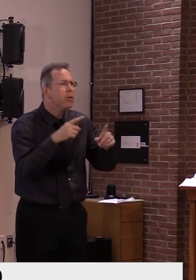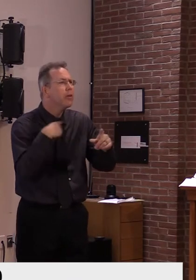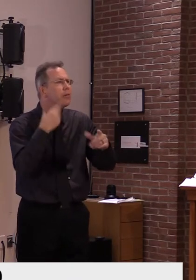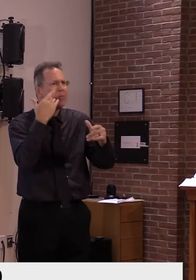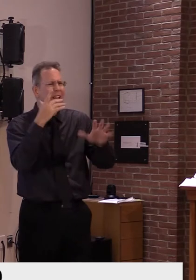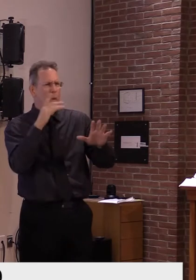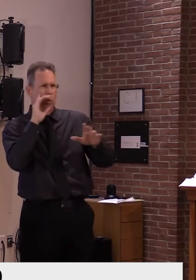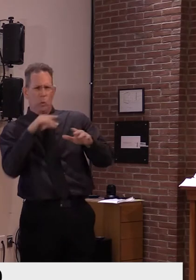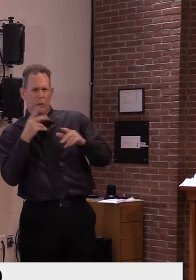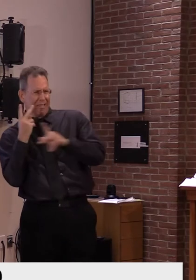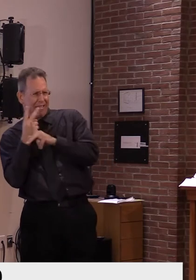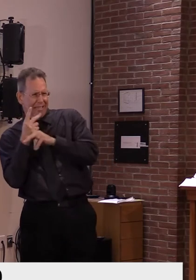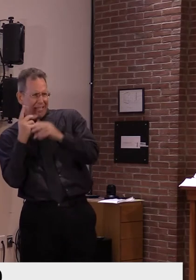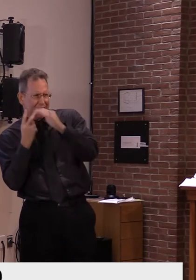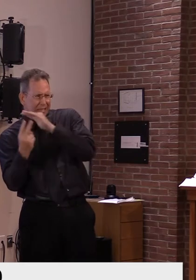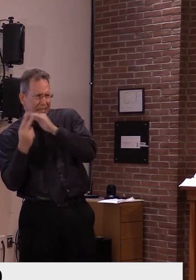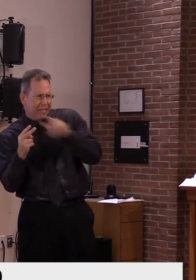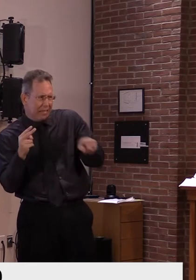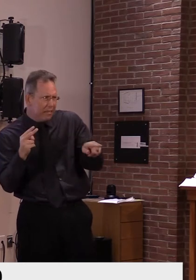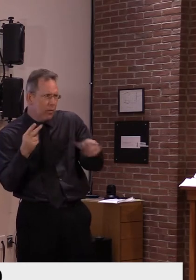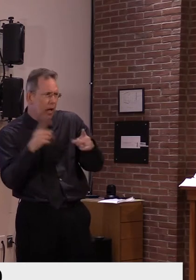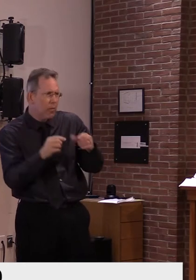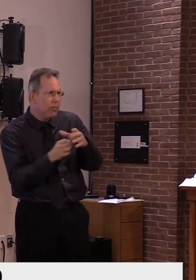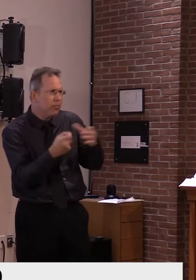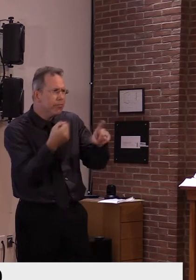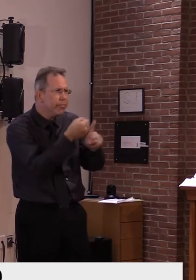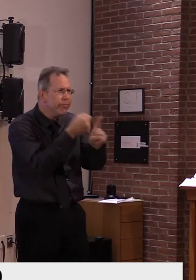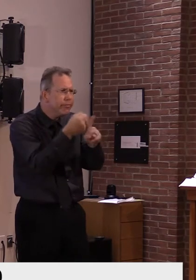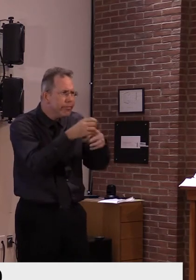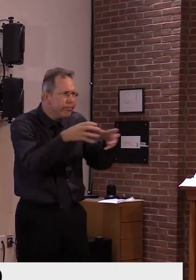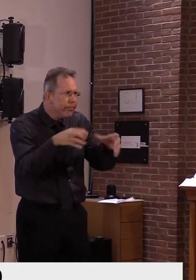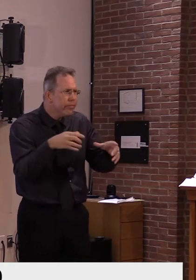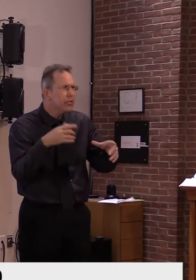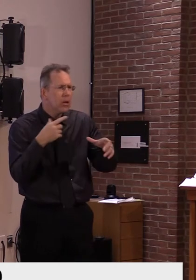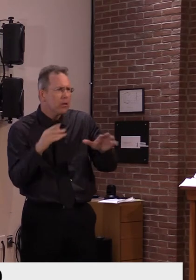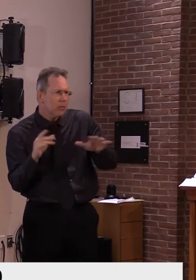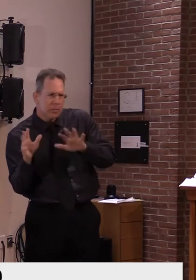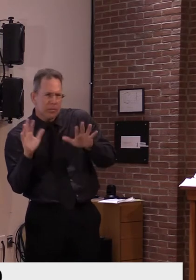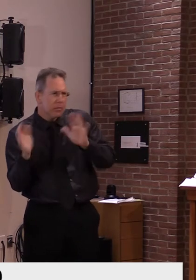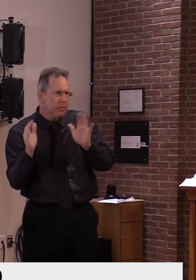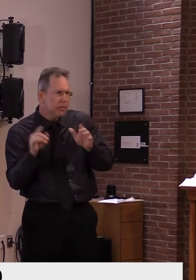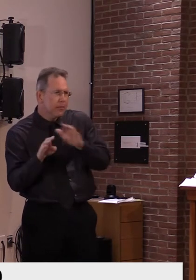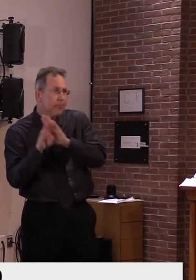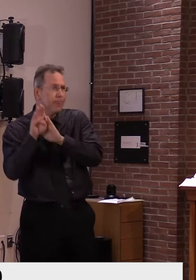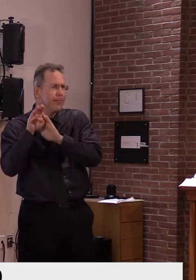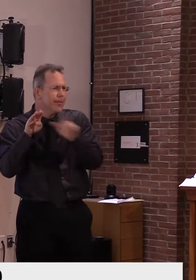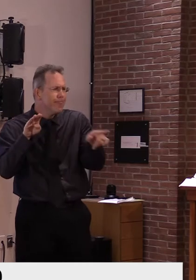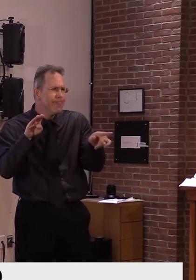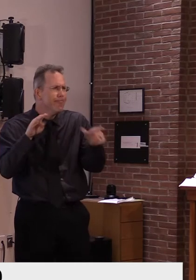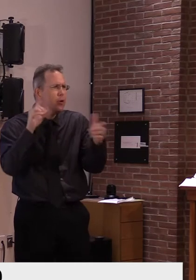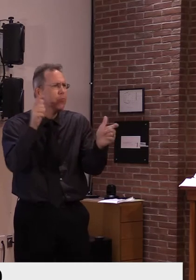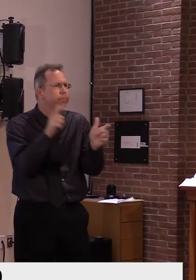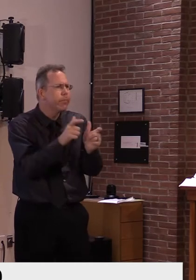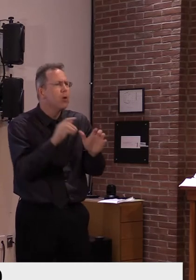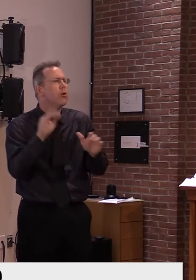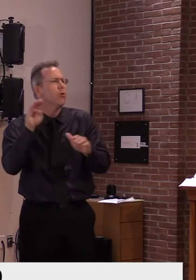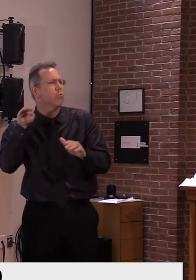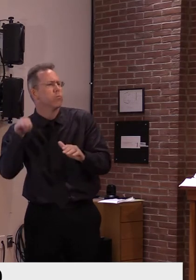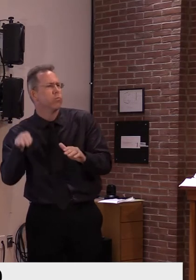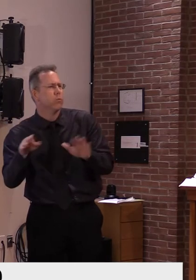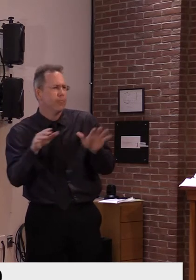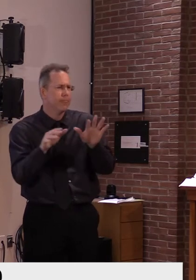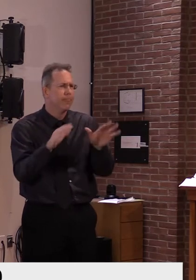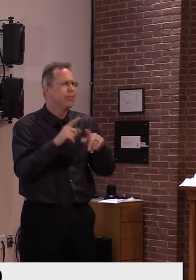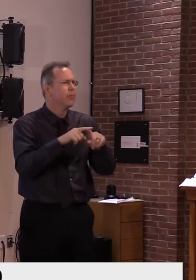back down under control. So that's certainly something that we are hoping to see again here over the next three or four weeks in anticipation of